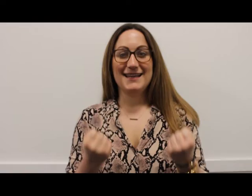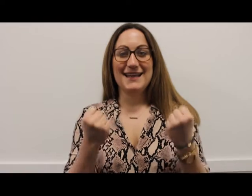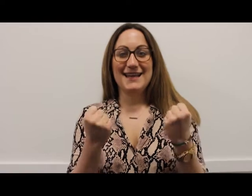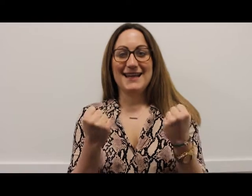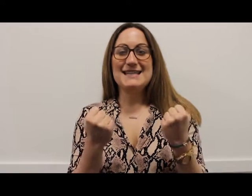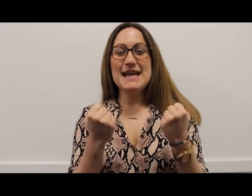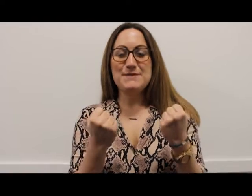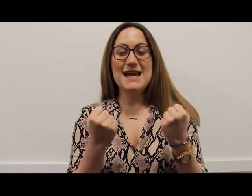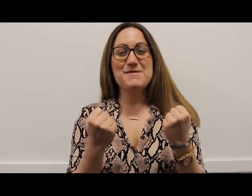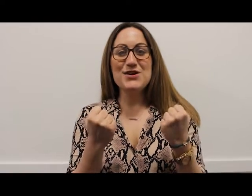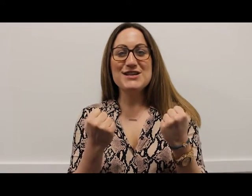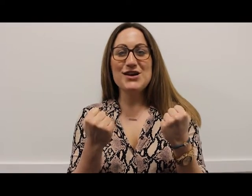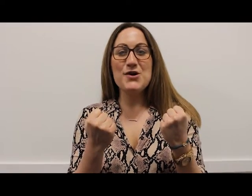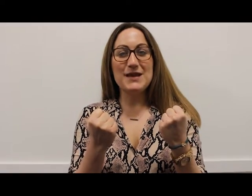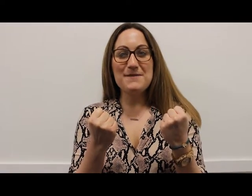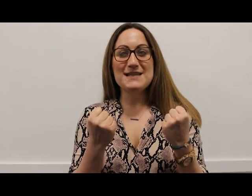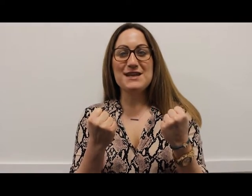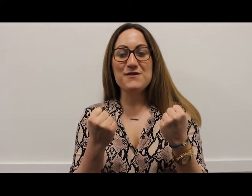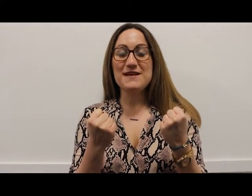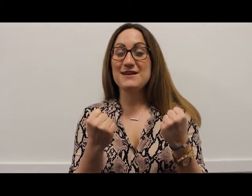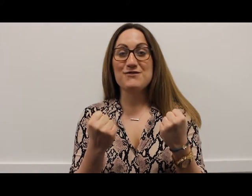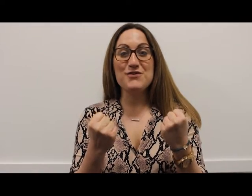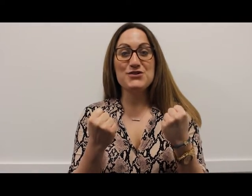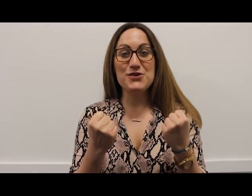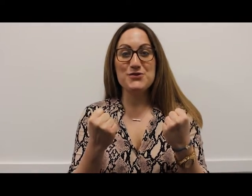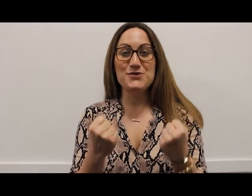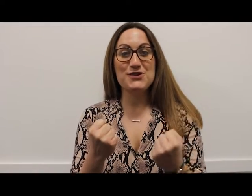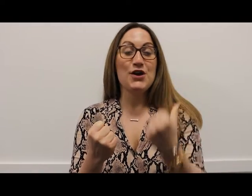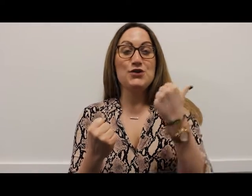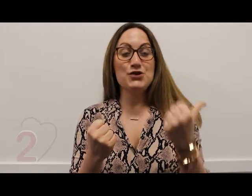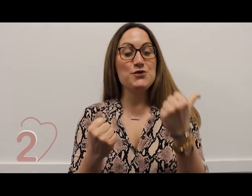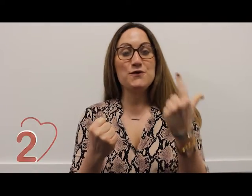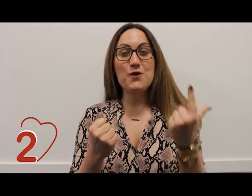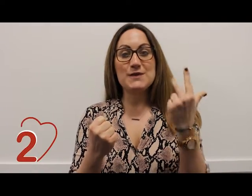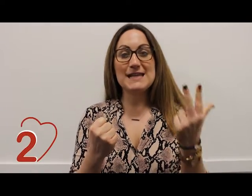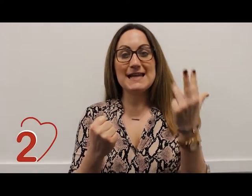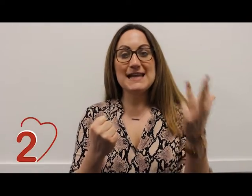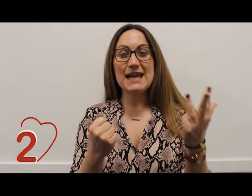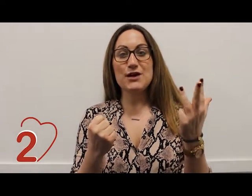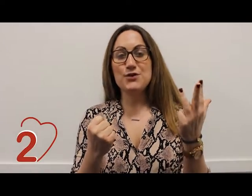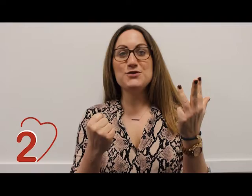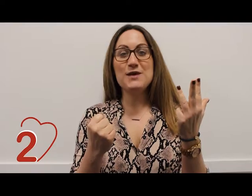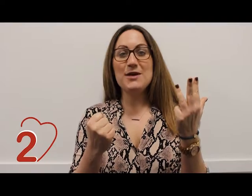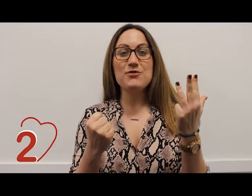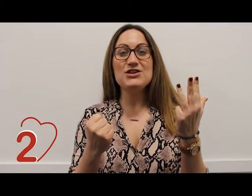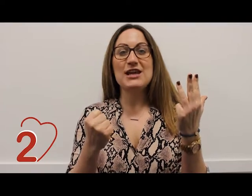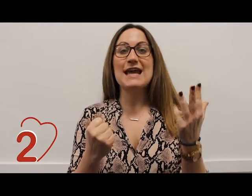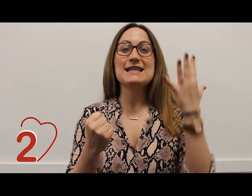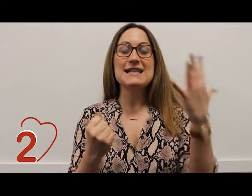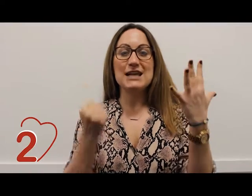team team good as gold let me see your fingers roll the twos 2 4 6 8 who do we appreciate 10